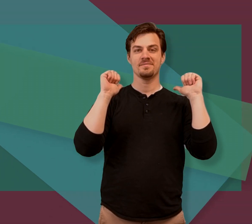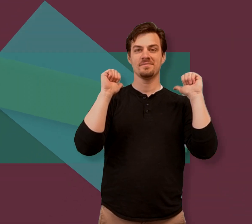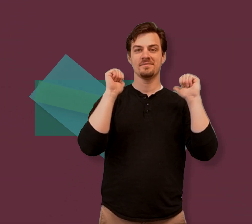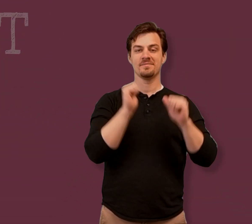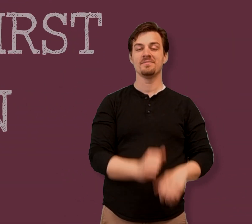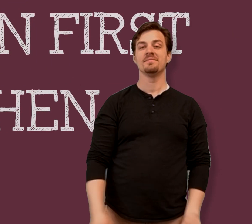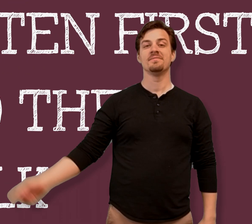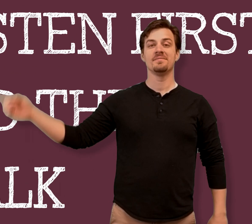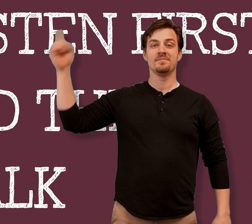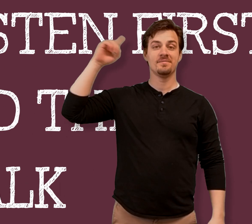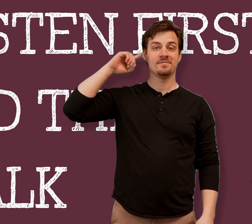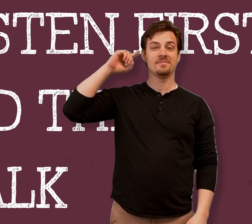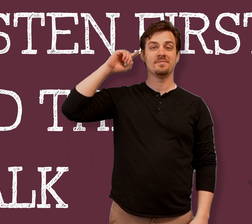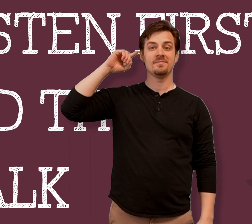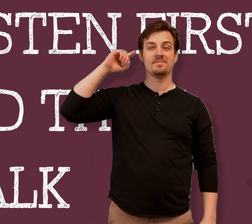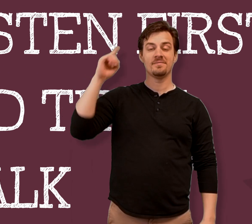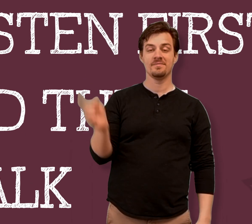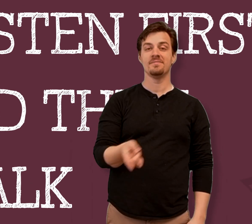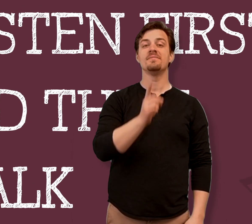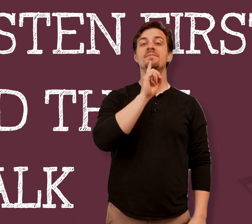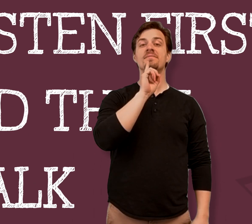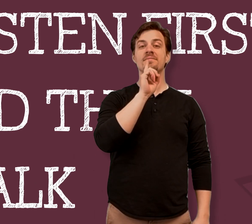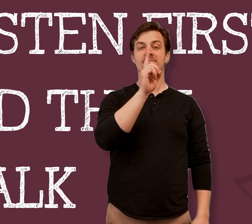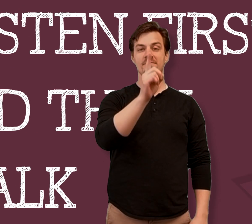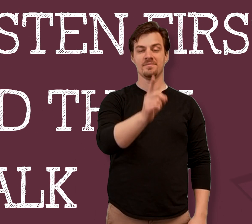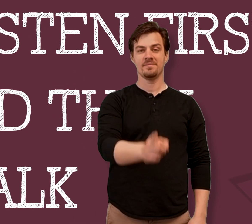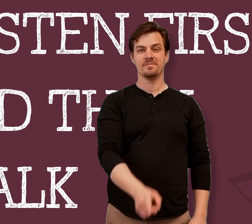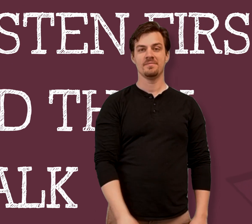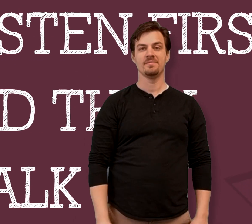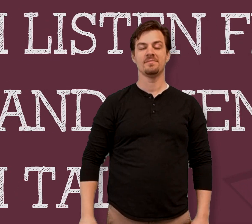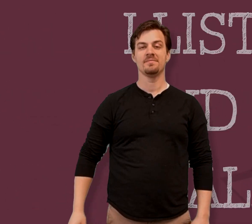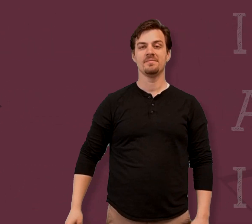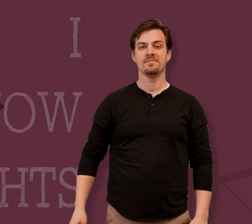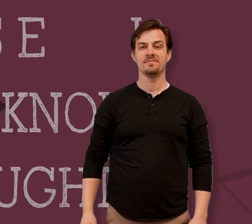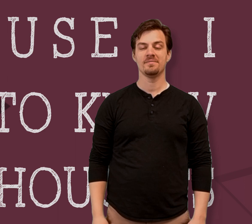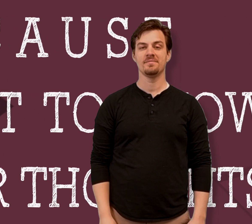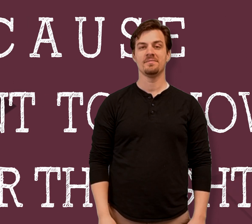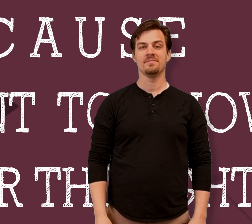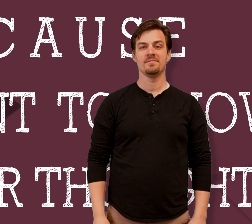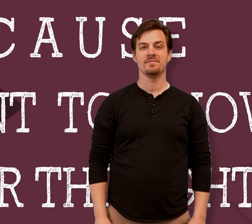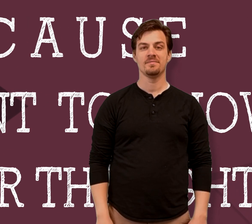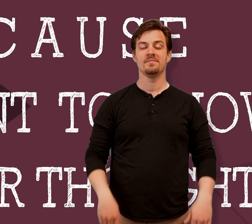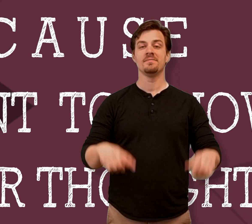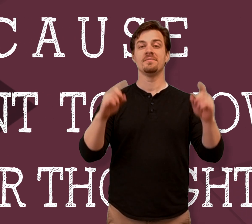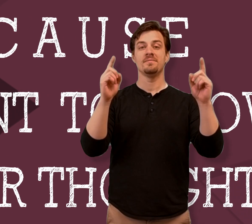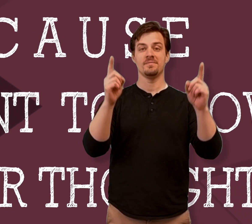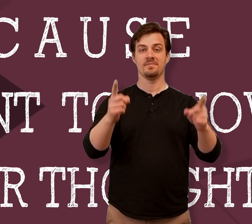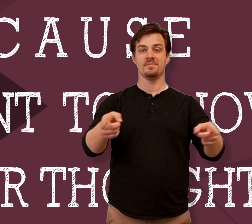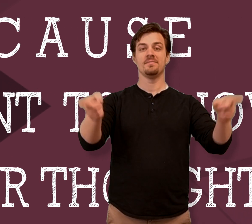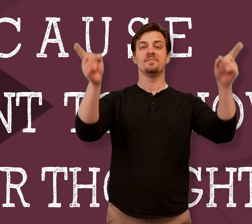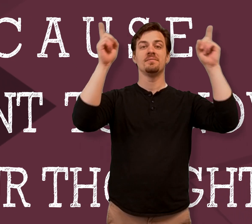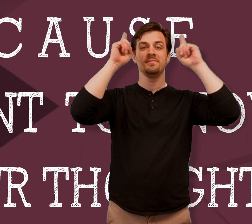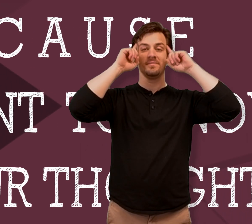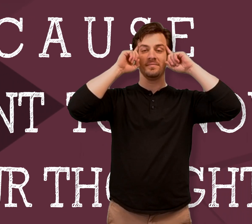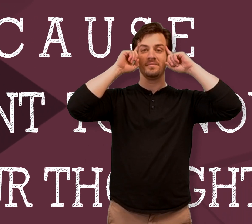I listen first and then I talk Because I want to know your thoughts